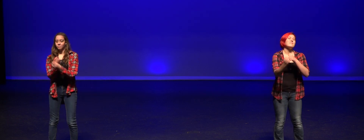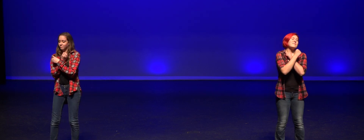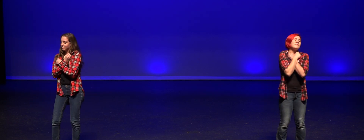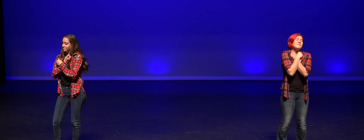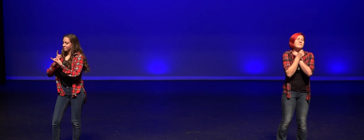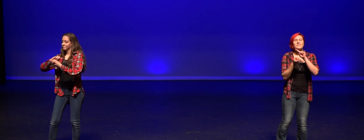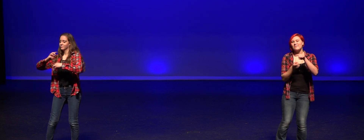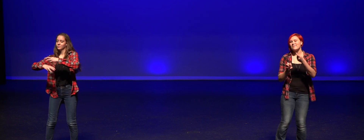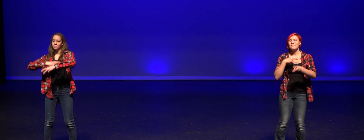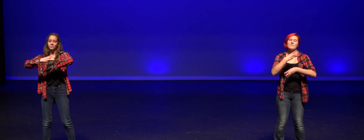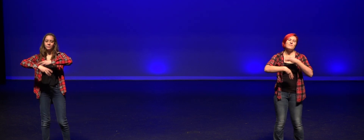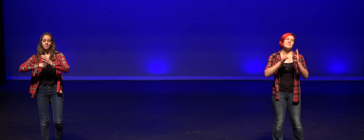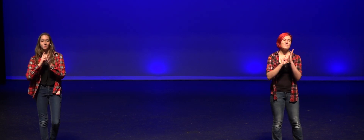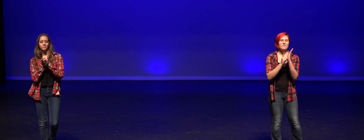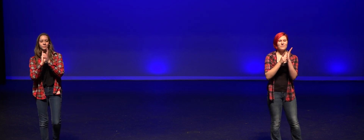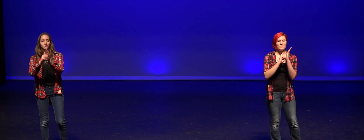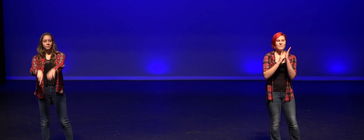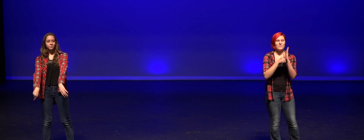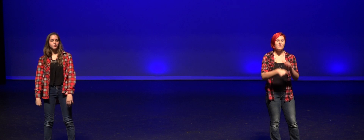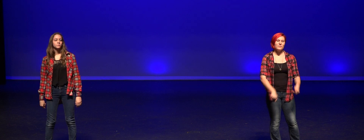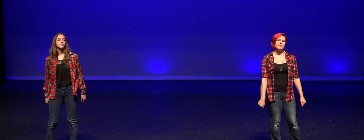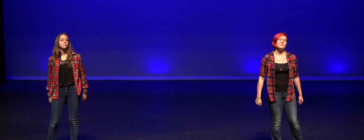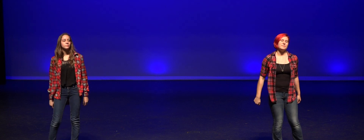Love can change the world in a moment